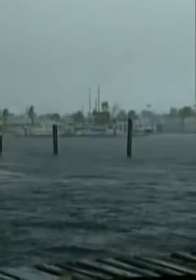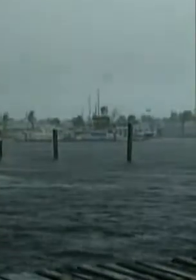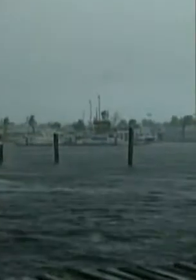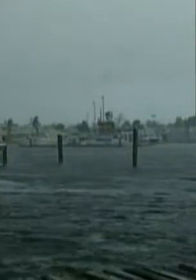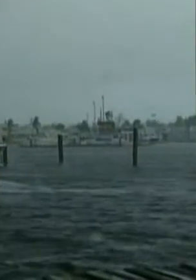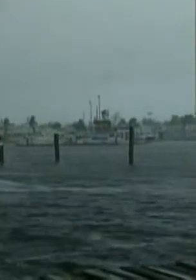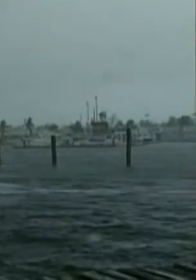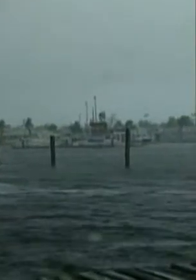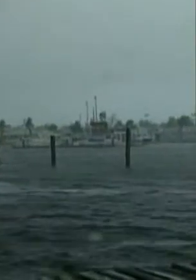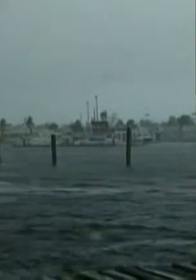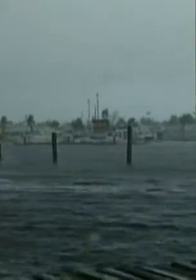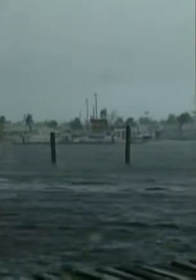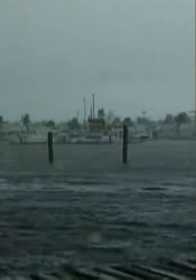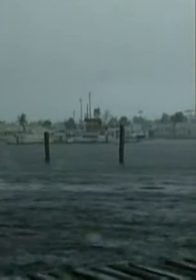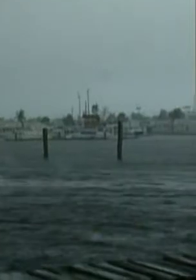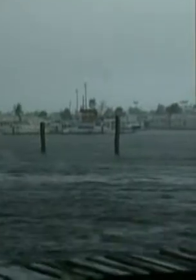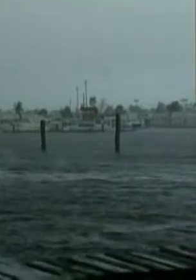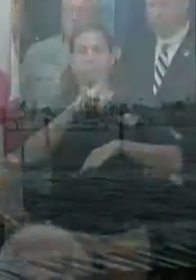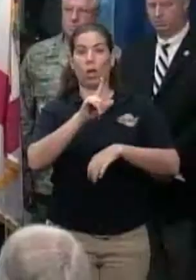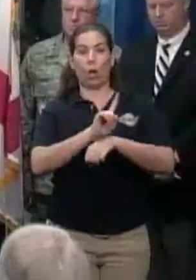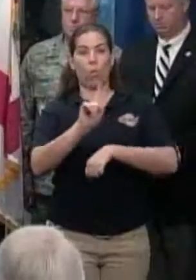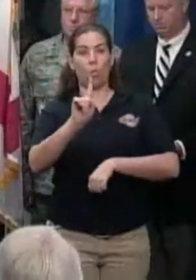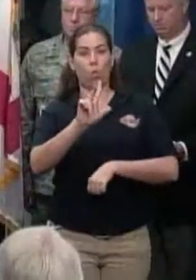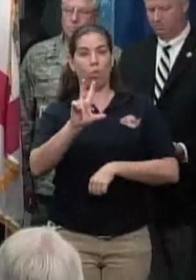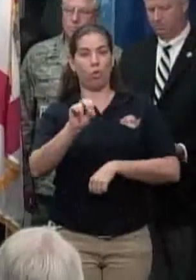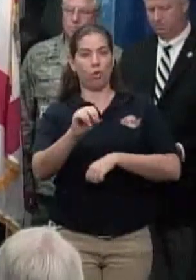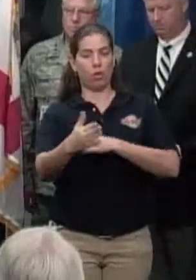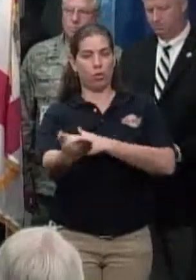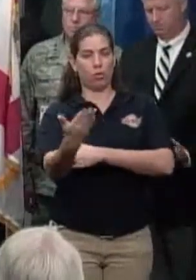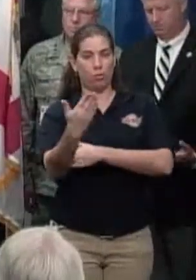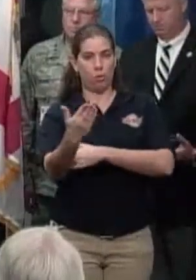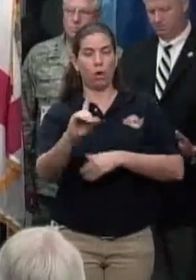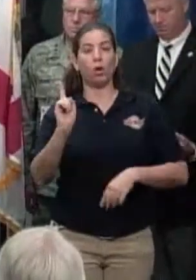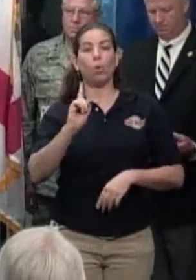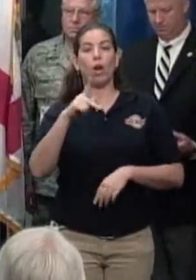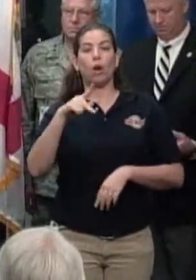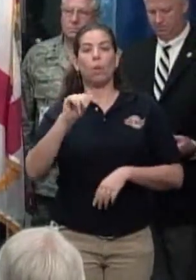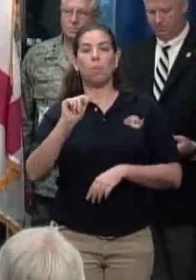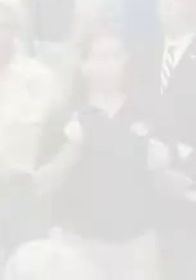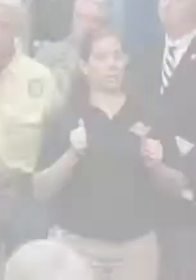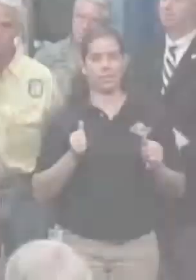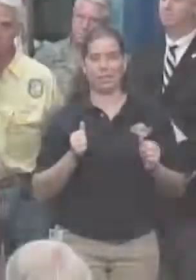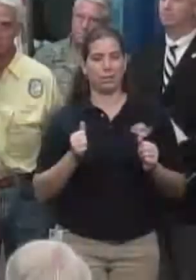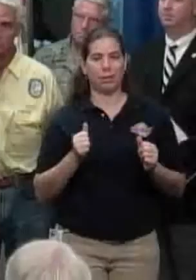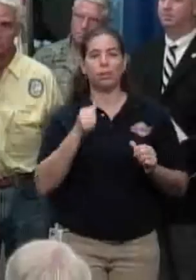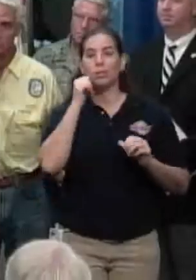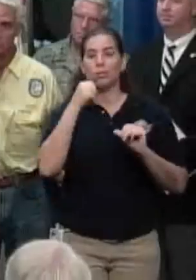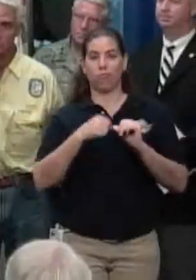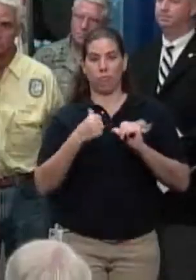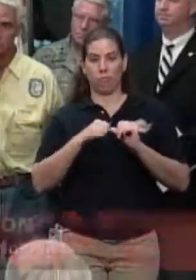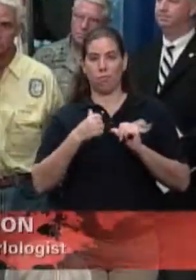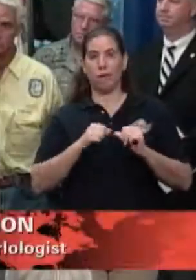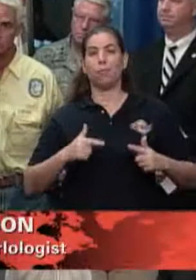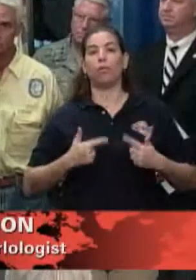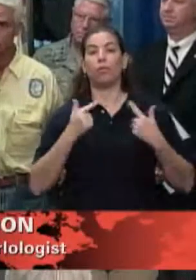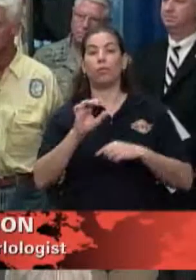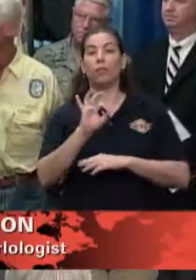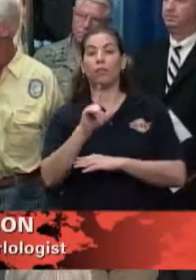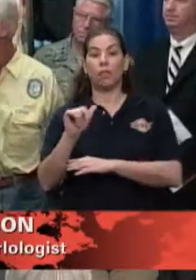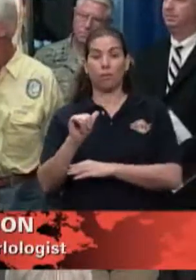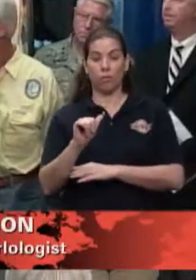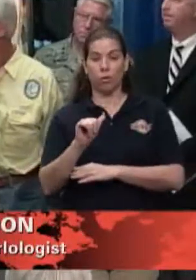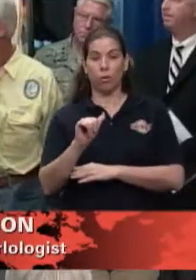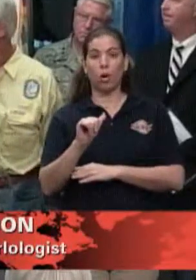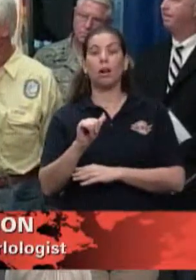touched down at about 1.30 this morning in Palm Beach County near Wellington. Floridians need to, as the governor